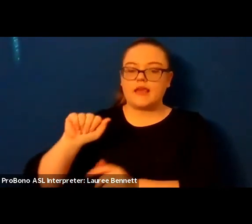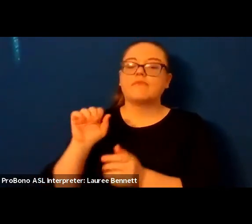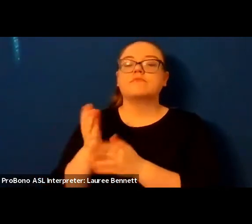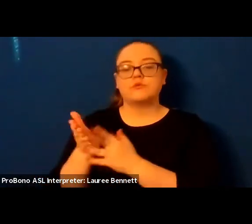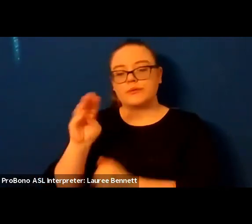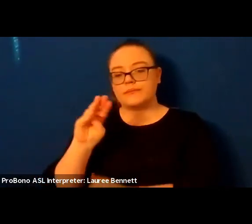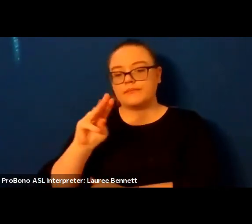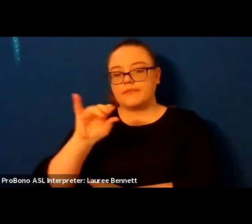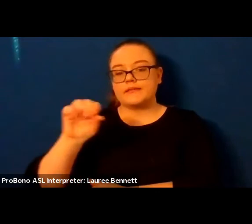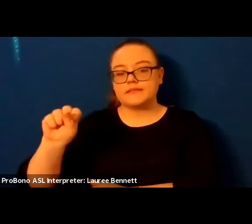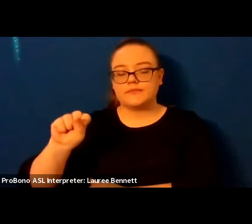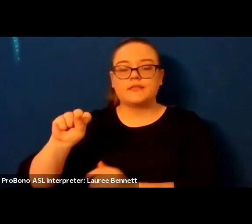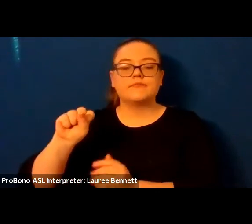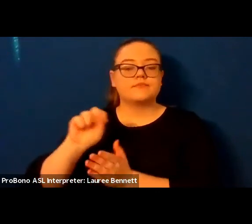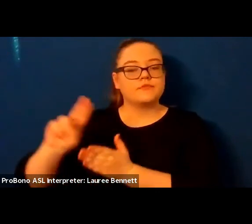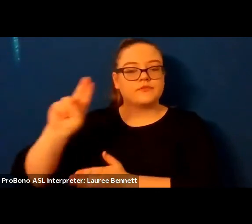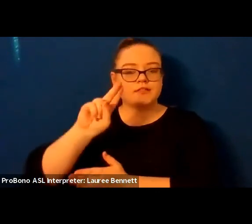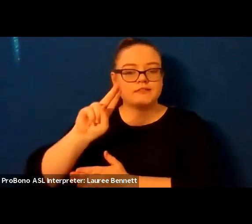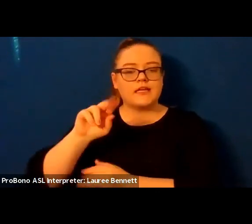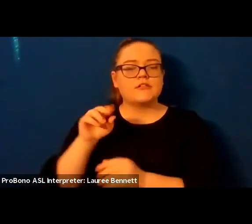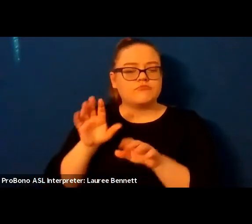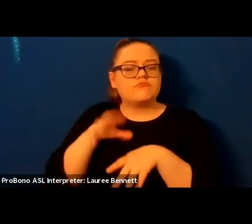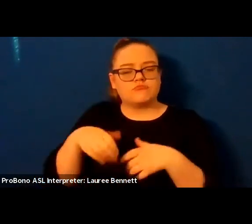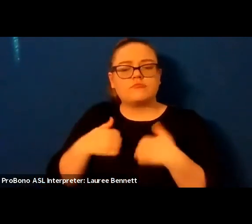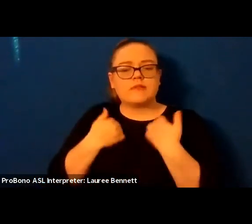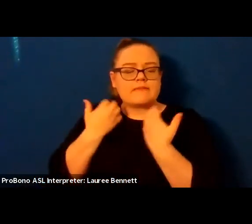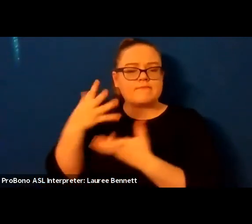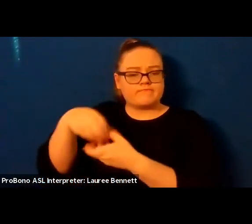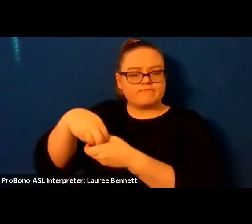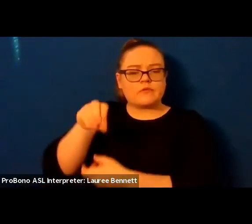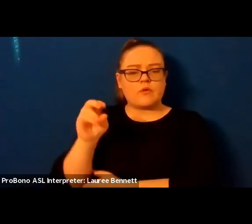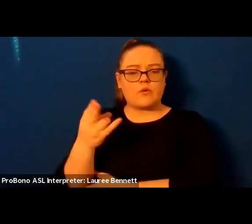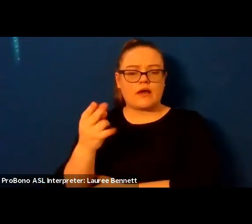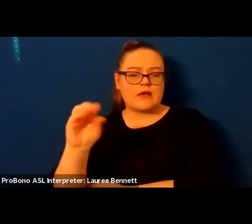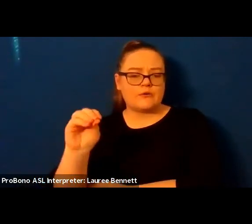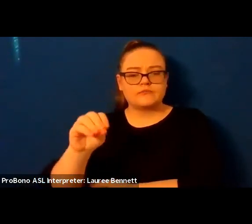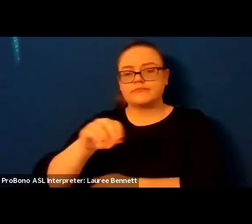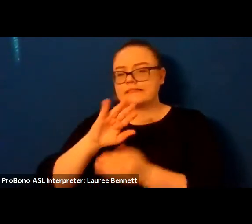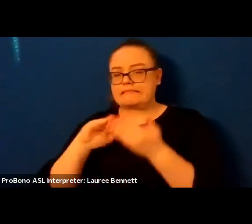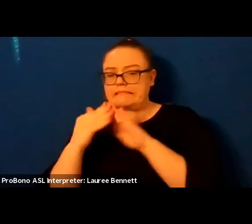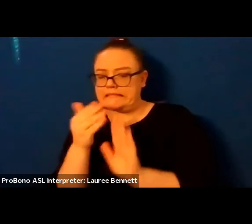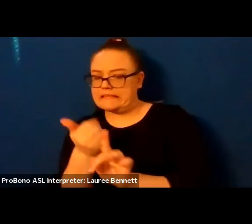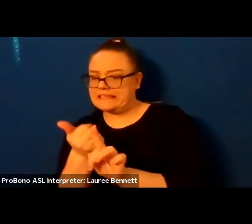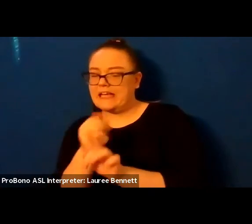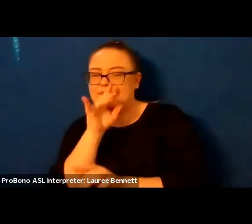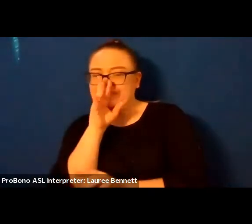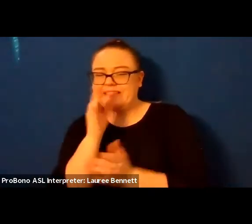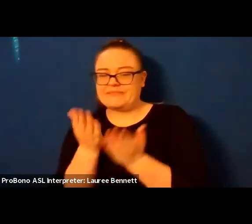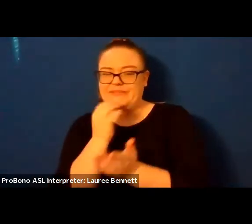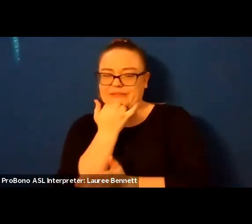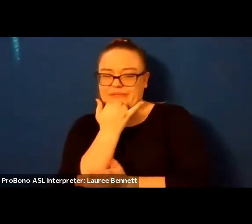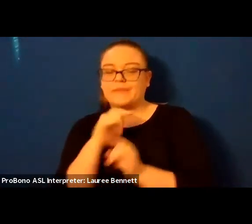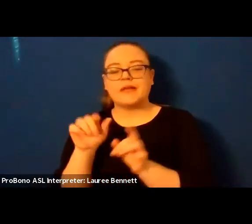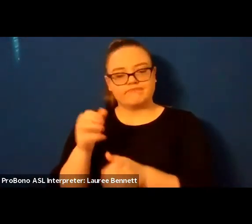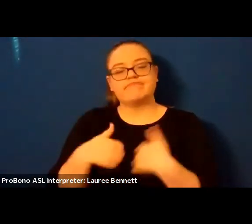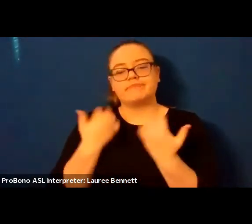or paio i have no idea if i pronounced that right i apologize and teaches at kenyan college where she is the kenyan review fellow in